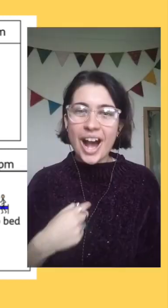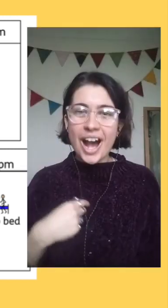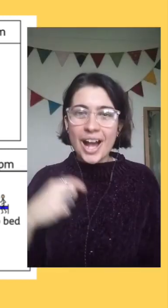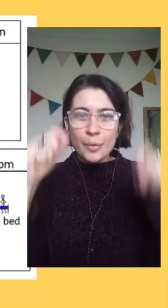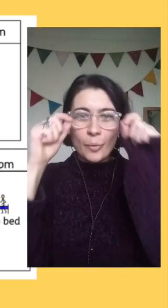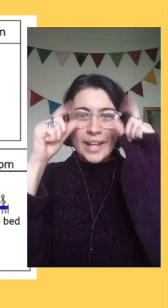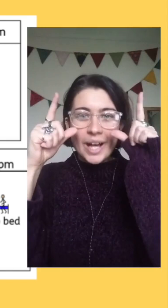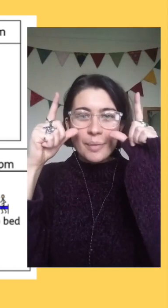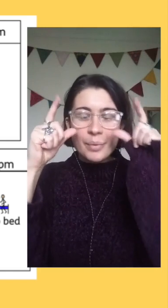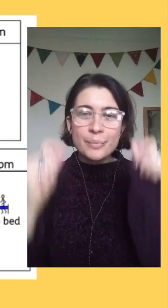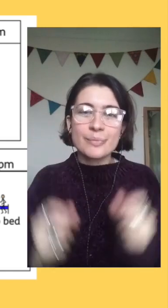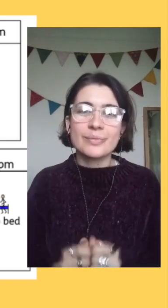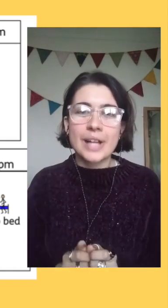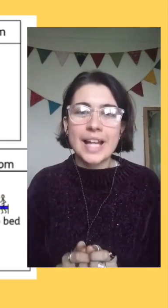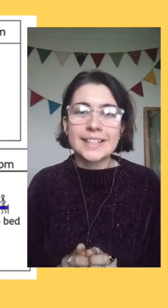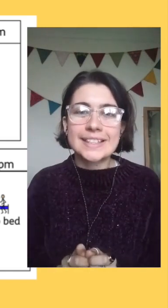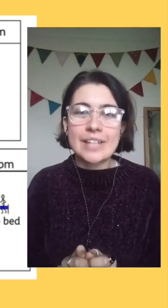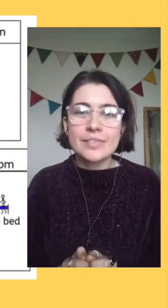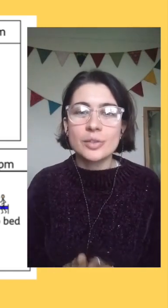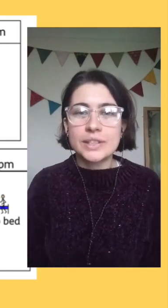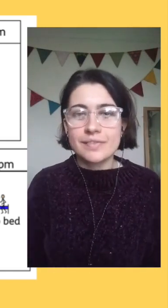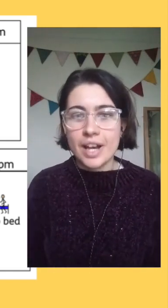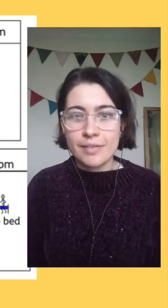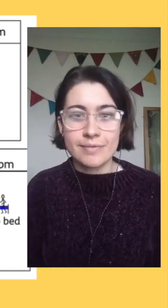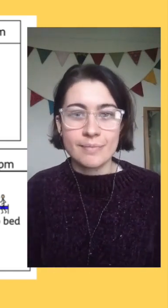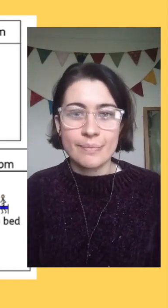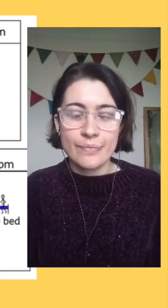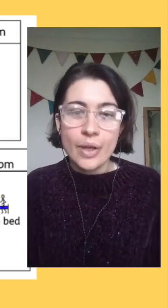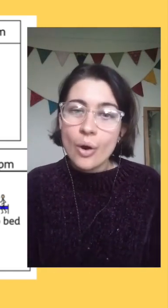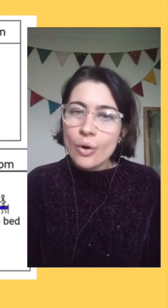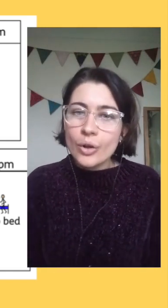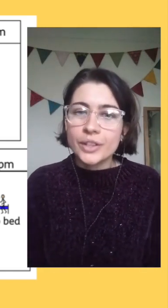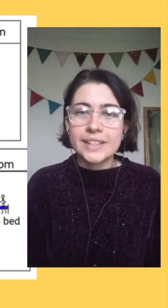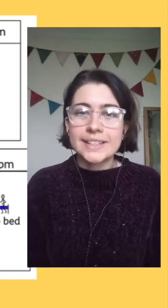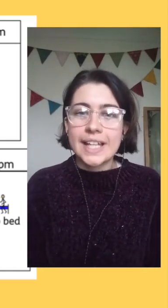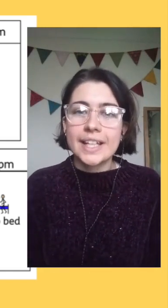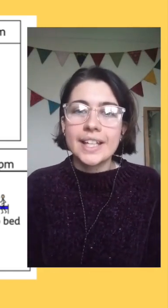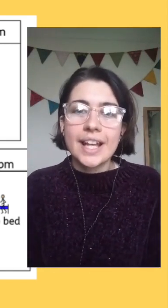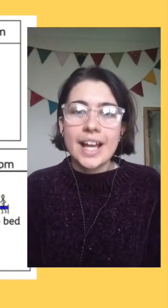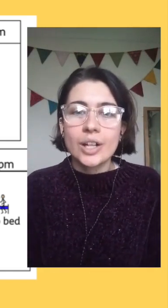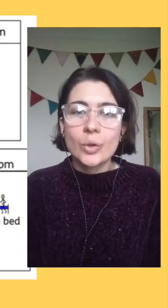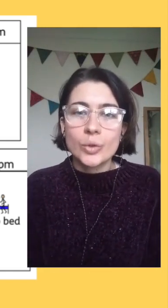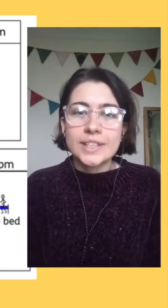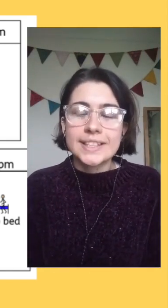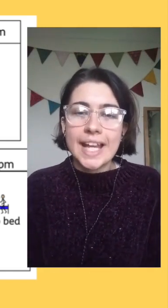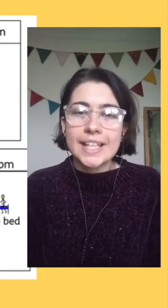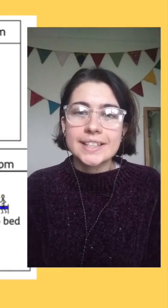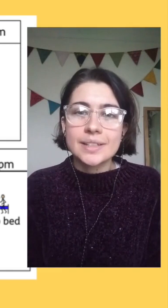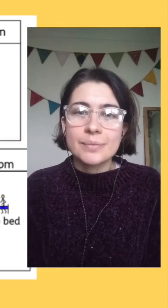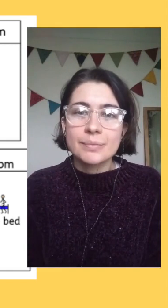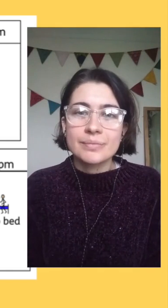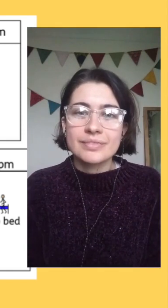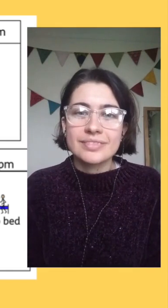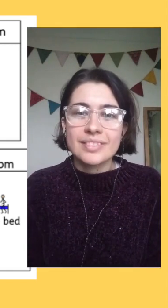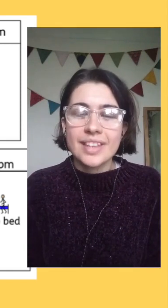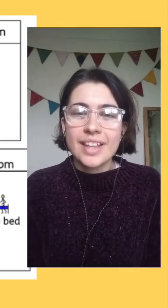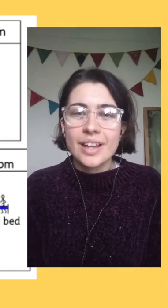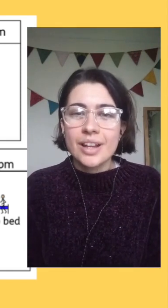I wake up at 7.45 or you can say quarter to eight.